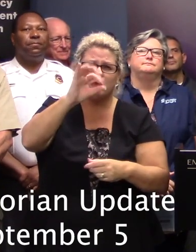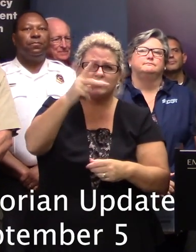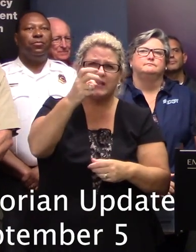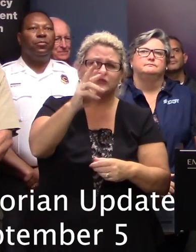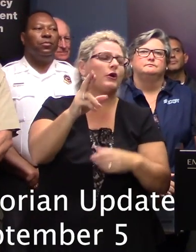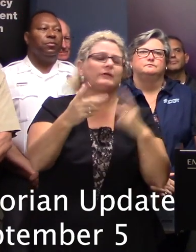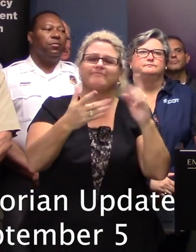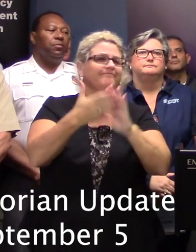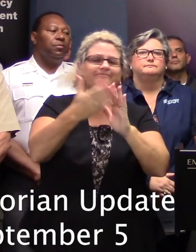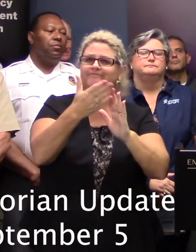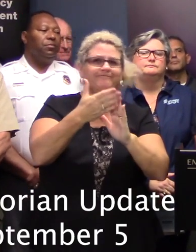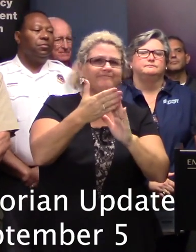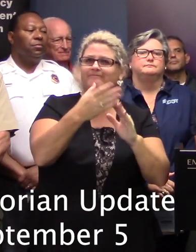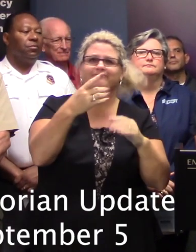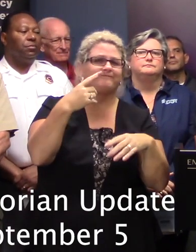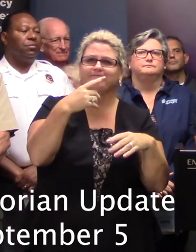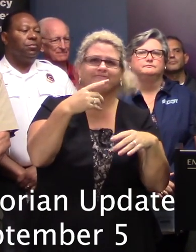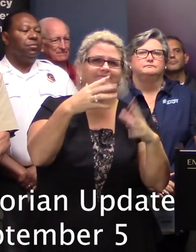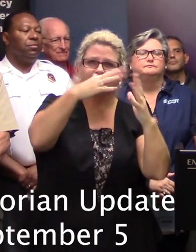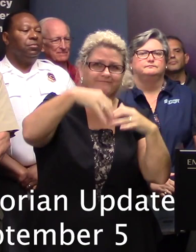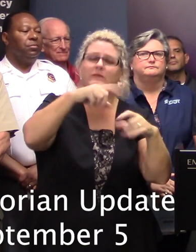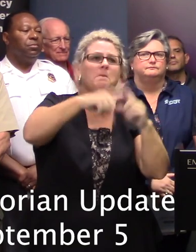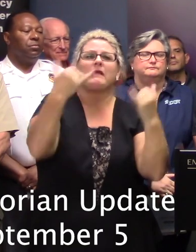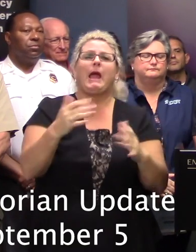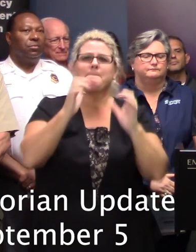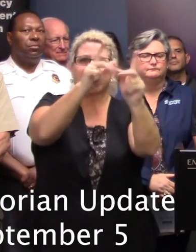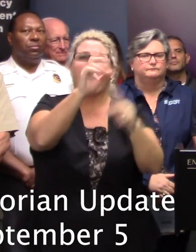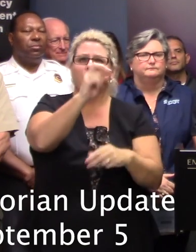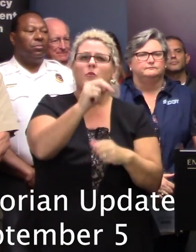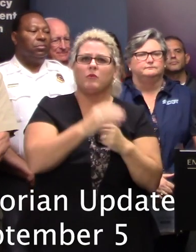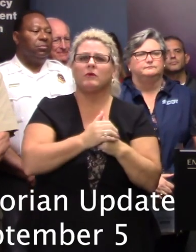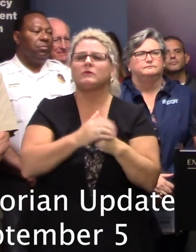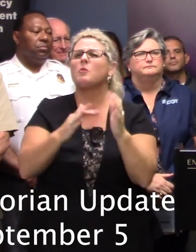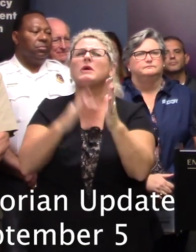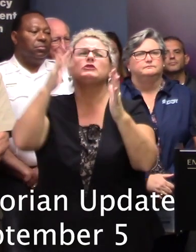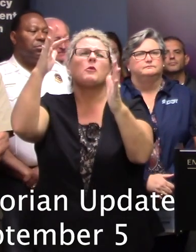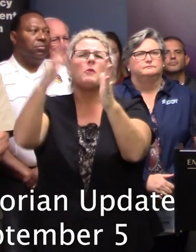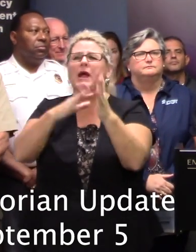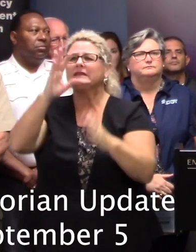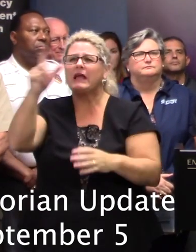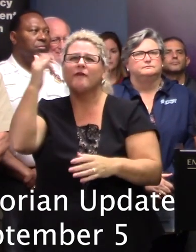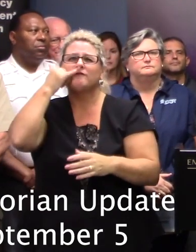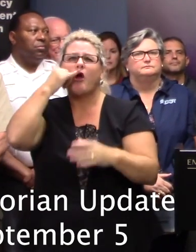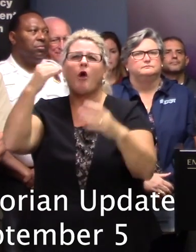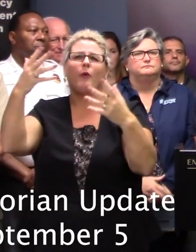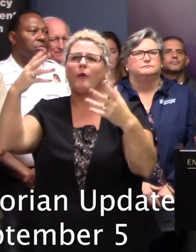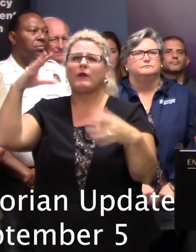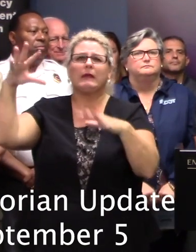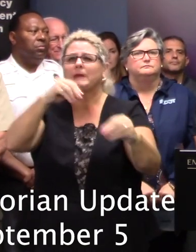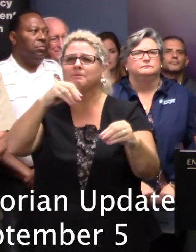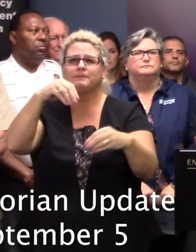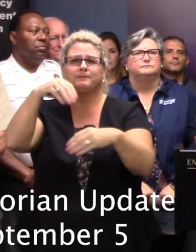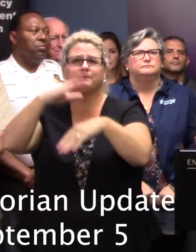non-operational for a period of time, but most of them have been restored. There have been sporadic cell phone outages along the coast,